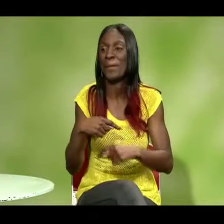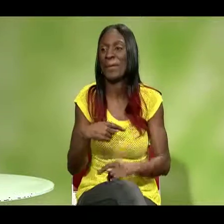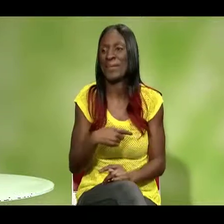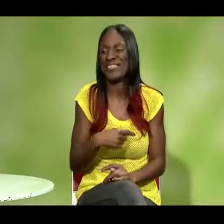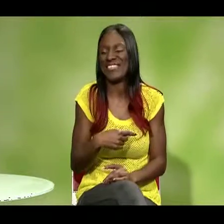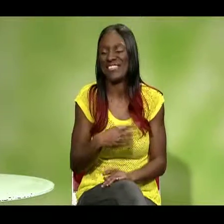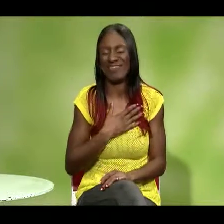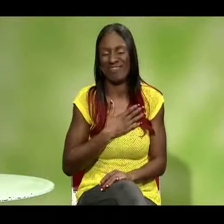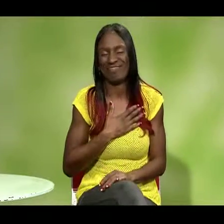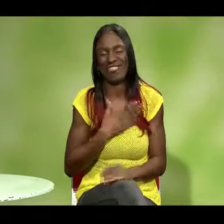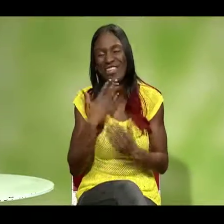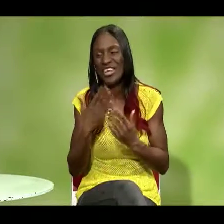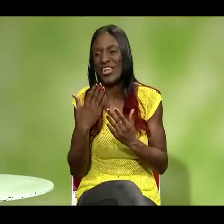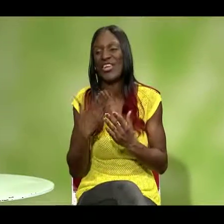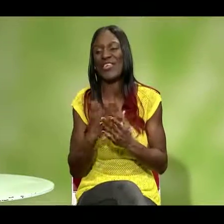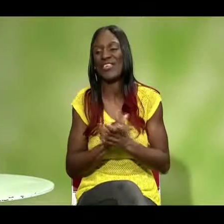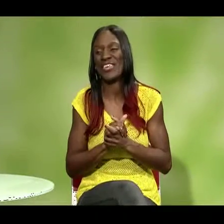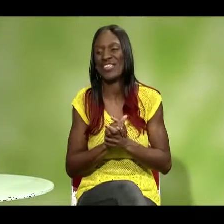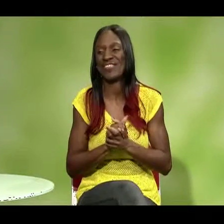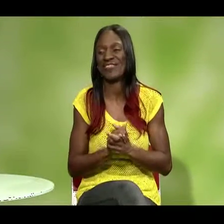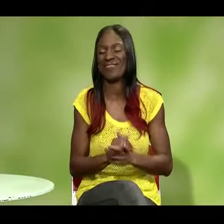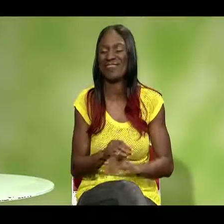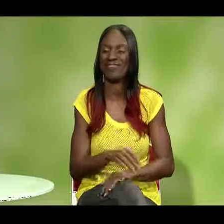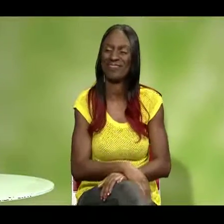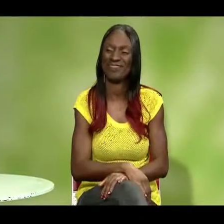much for coming. Yeah, you. We really appreciate you being here.